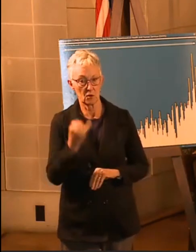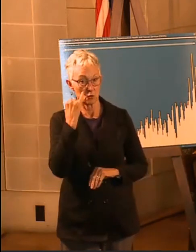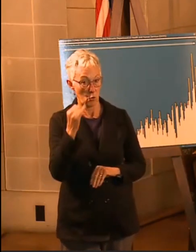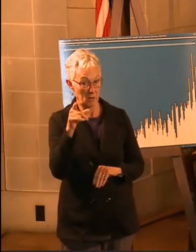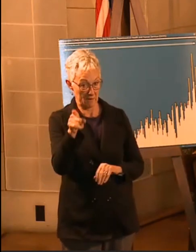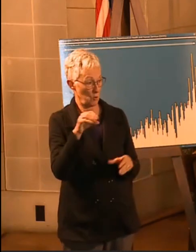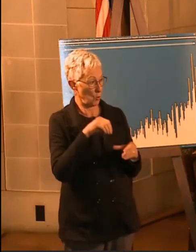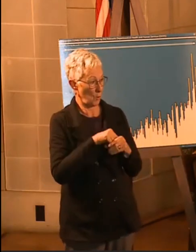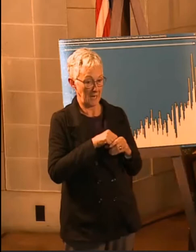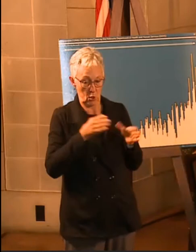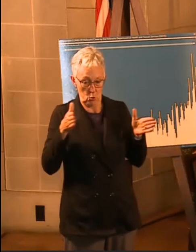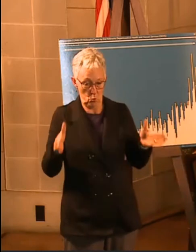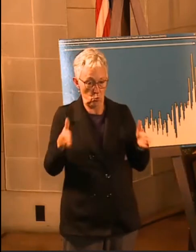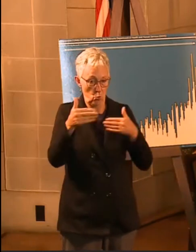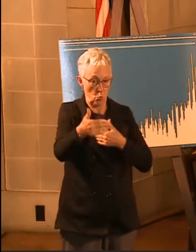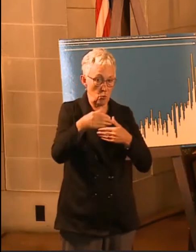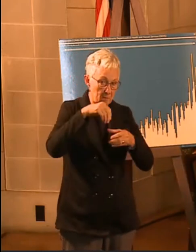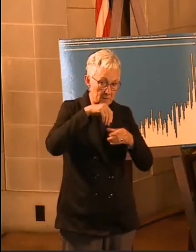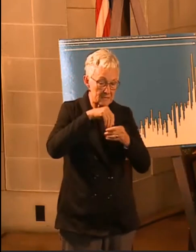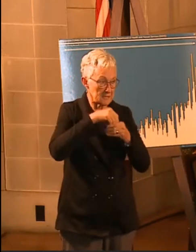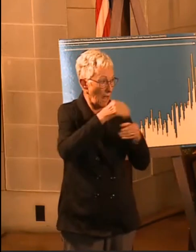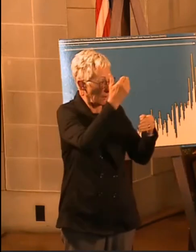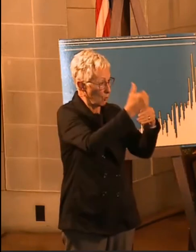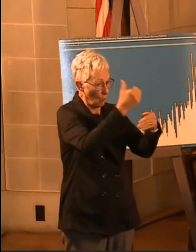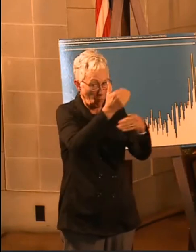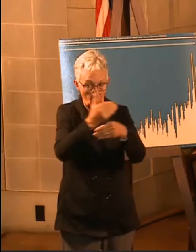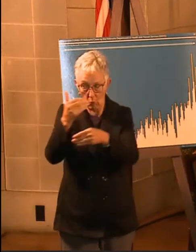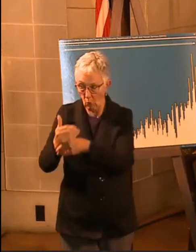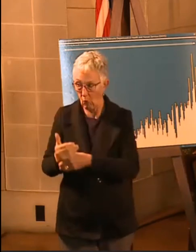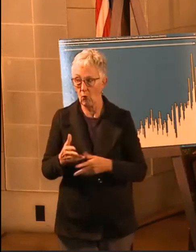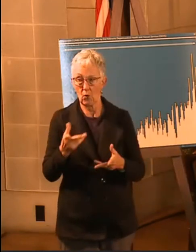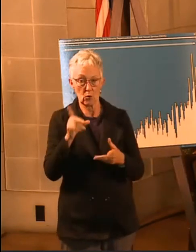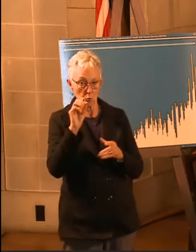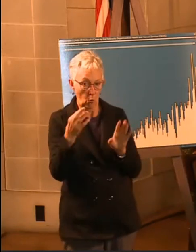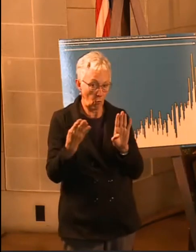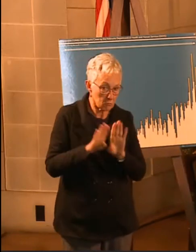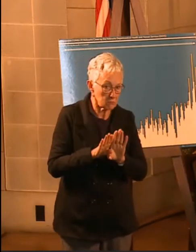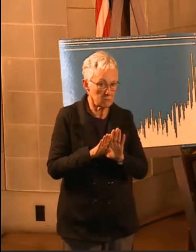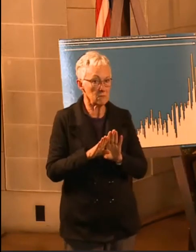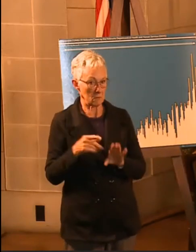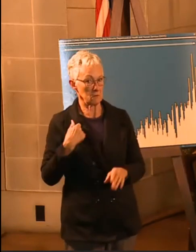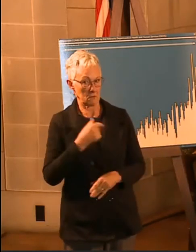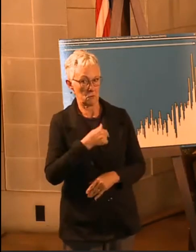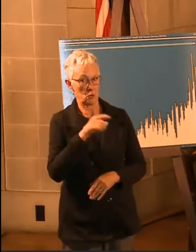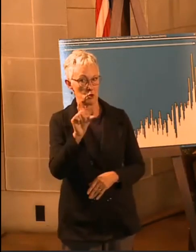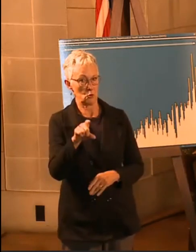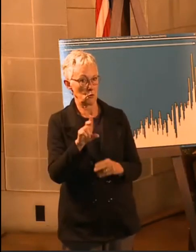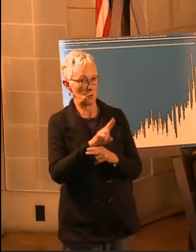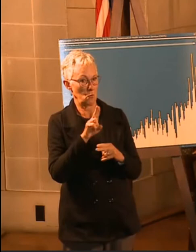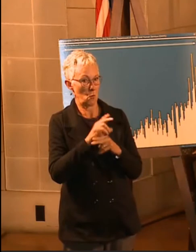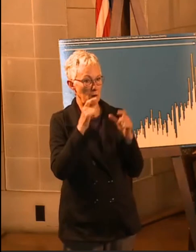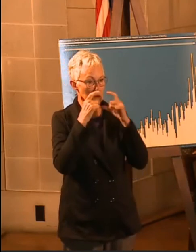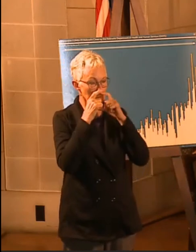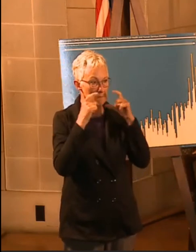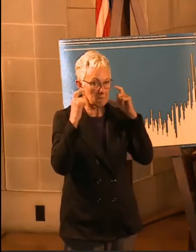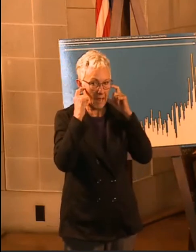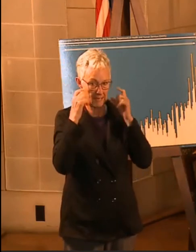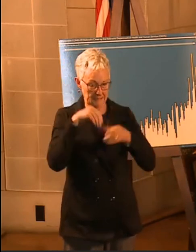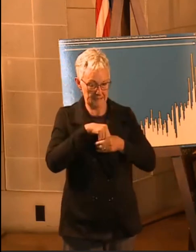ventilation and you're closer than six feet to somebody, should be wearing a mask, right? That's wearing that mask does work. It is effective.